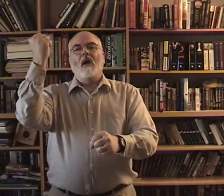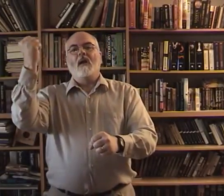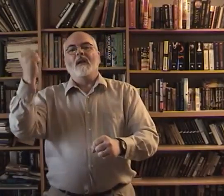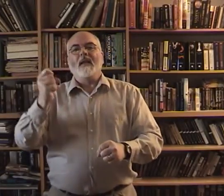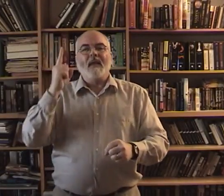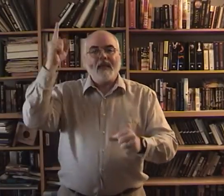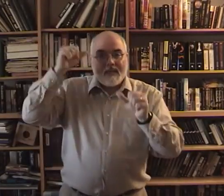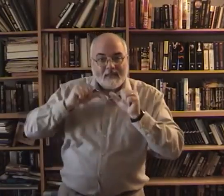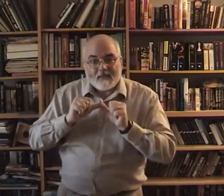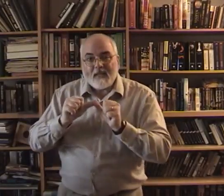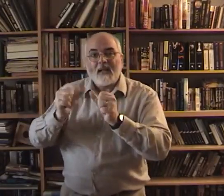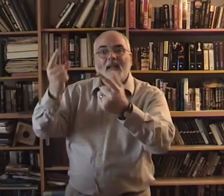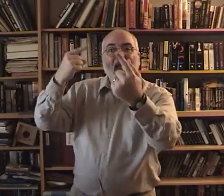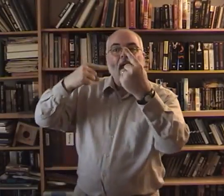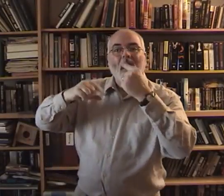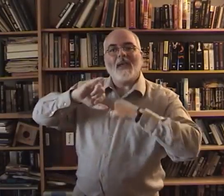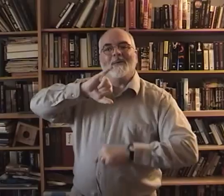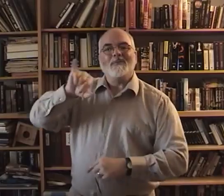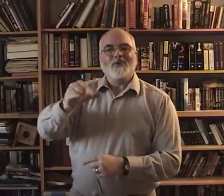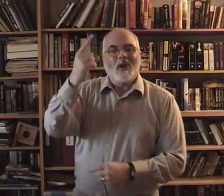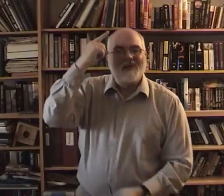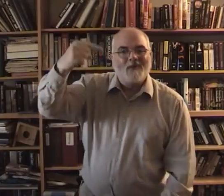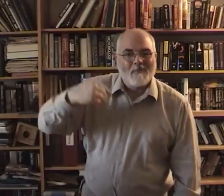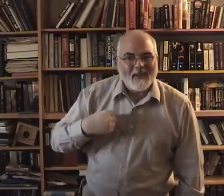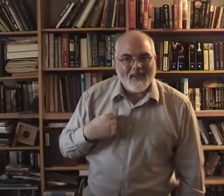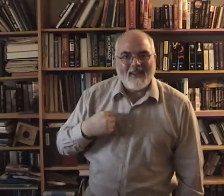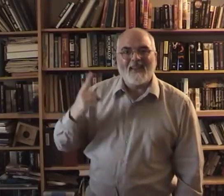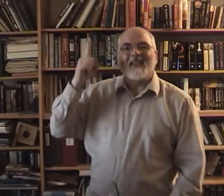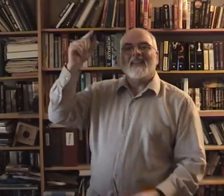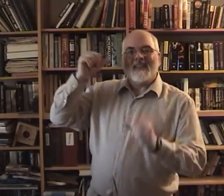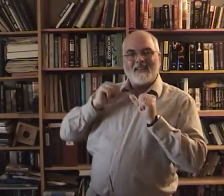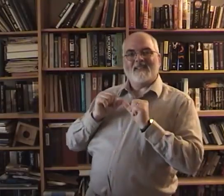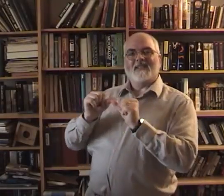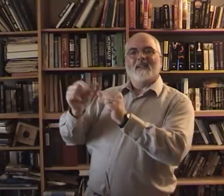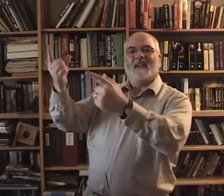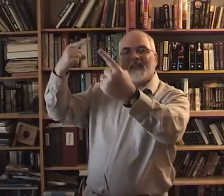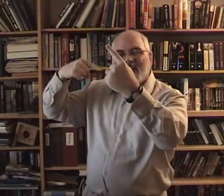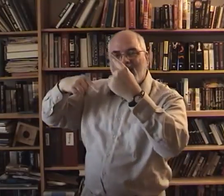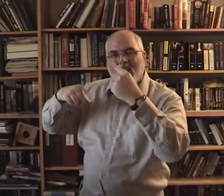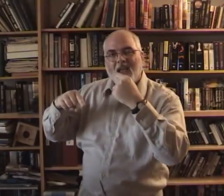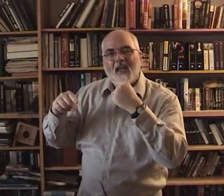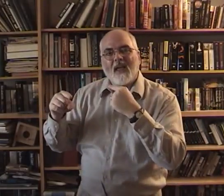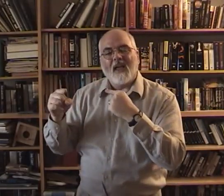he still came just for me he still came